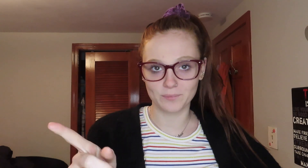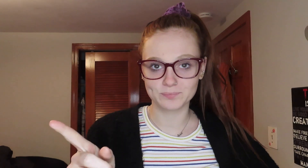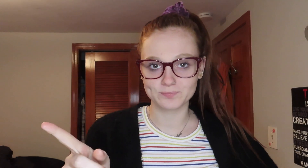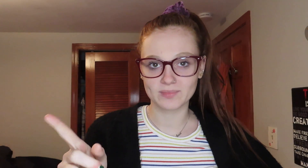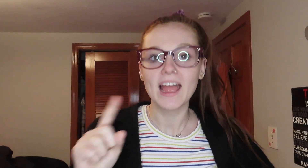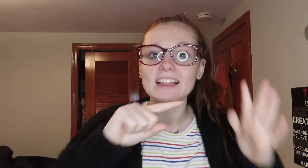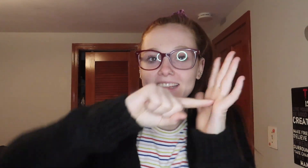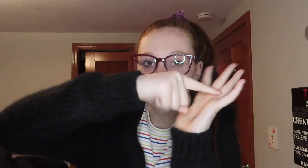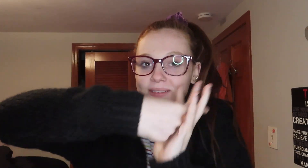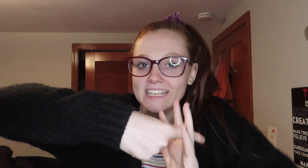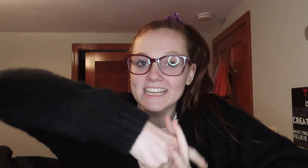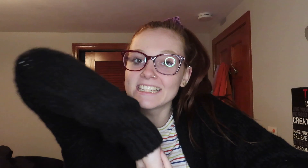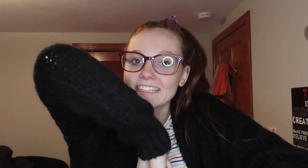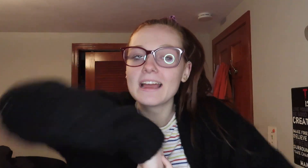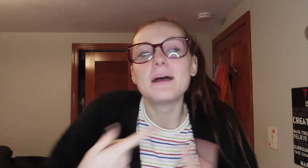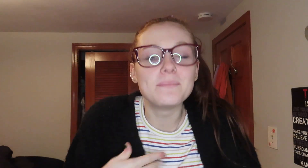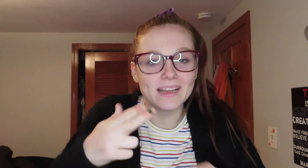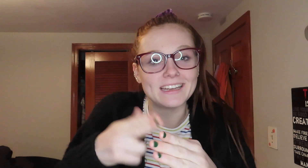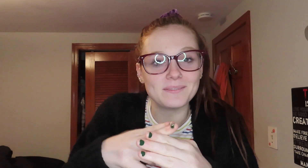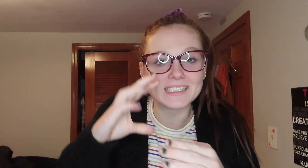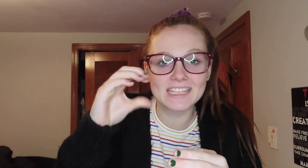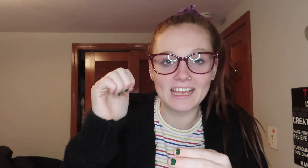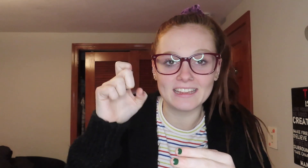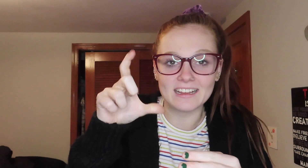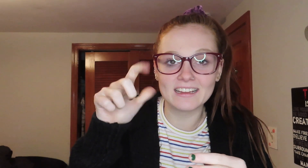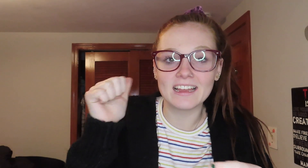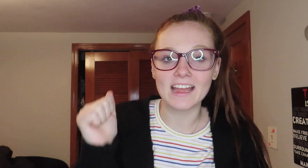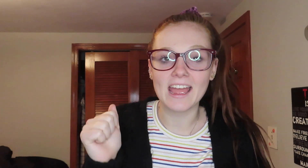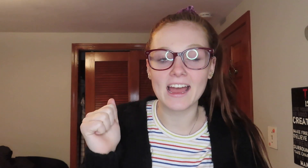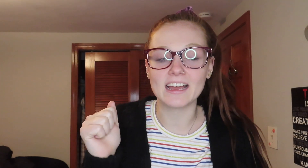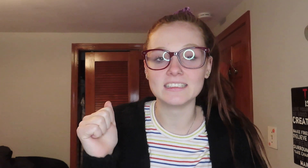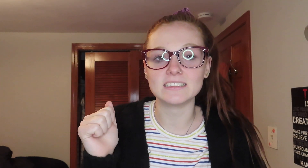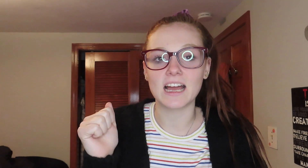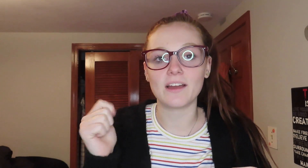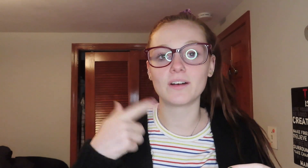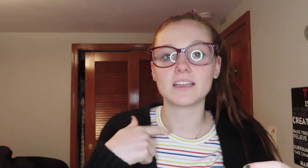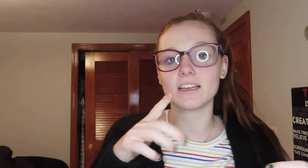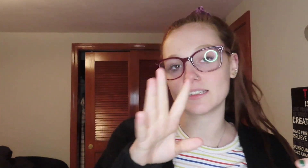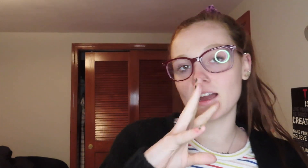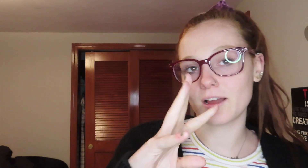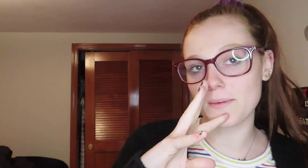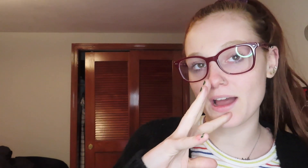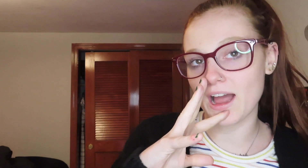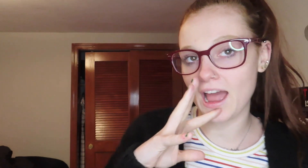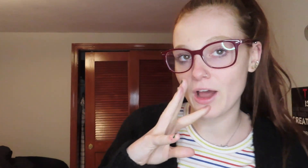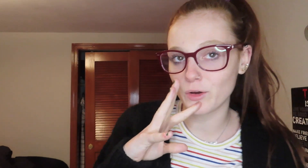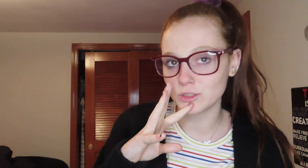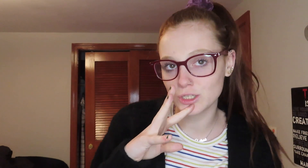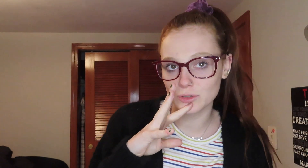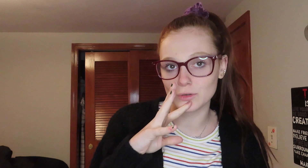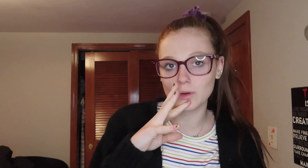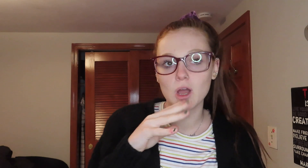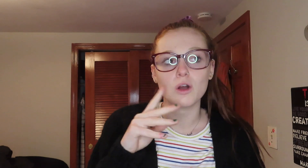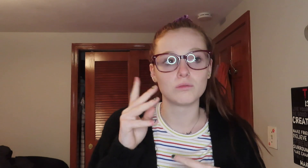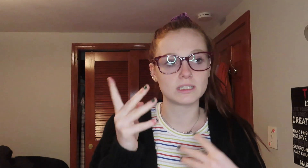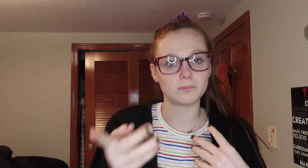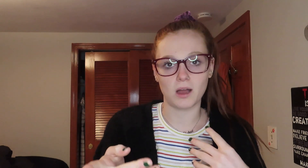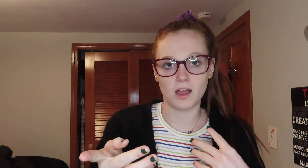let's begin my name is Kayla and I want to talk about how to respond